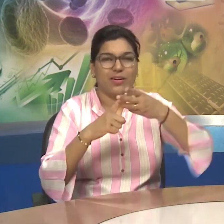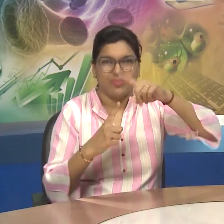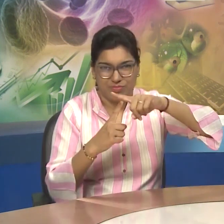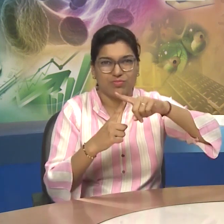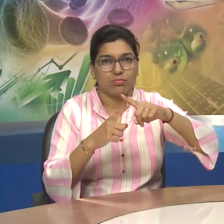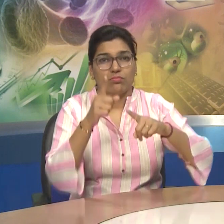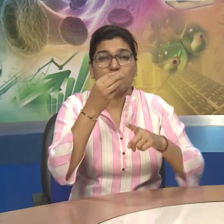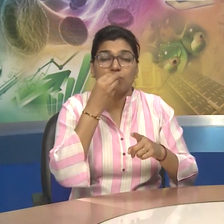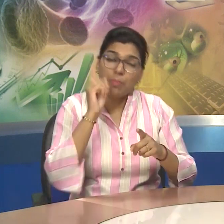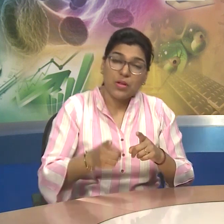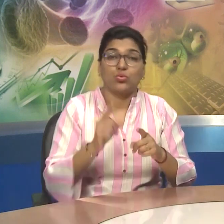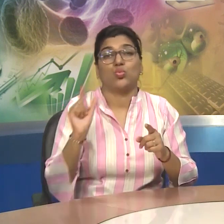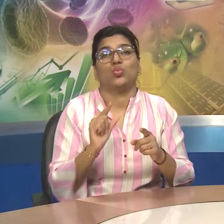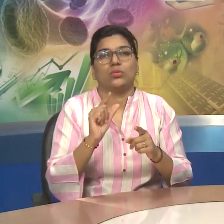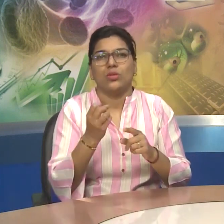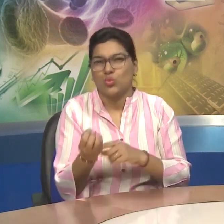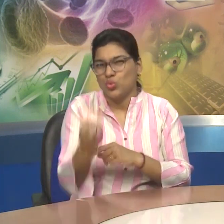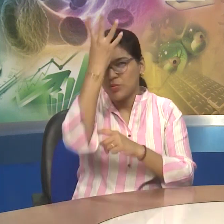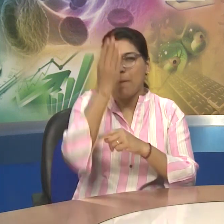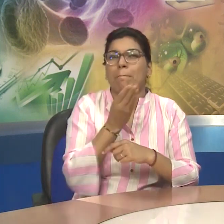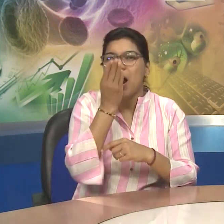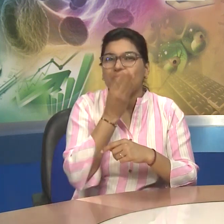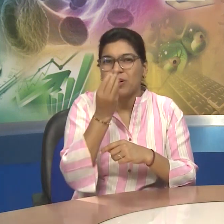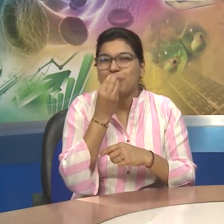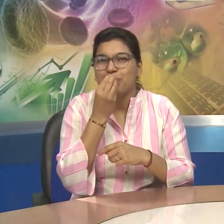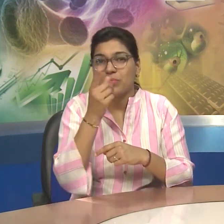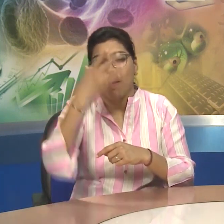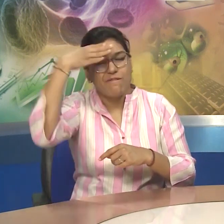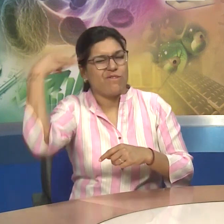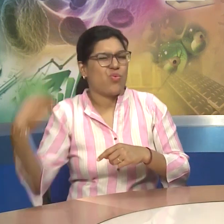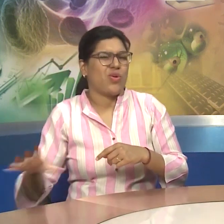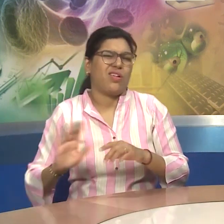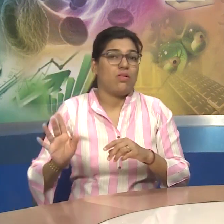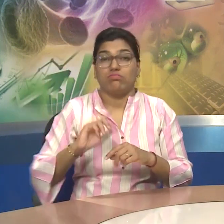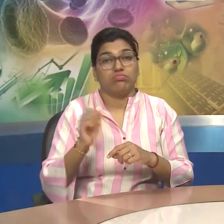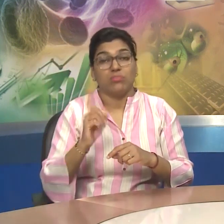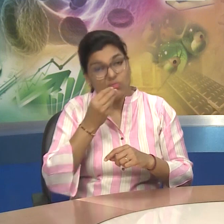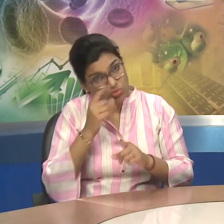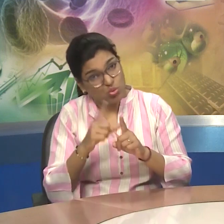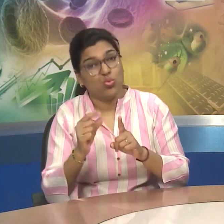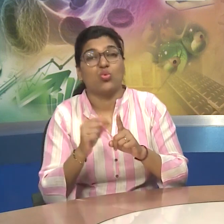Your Diet Should Include Milk